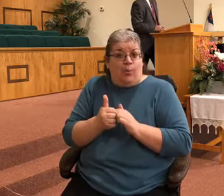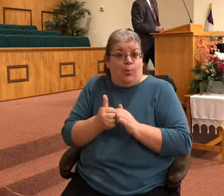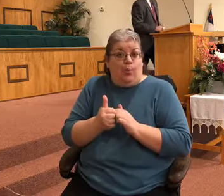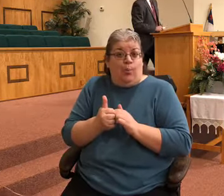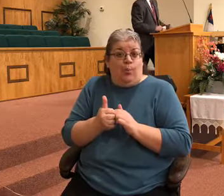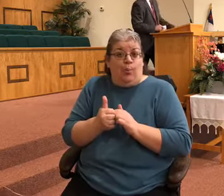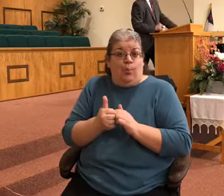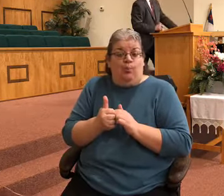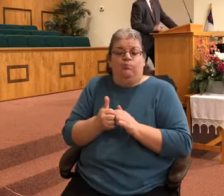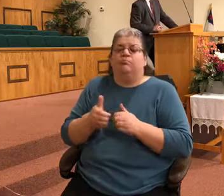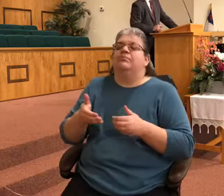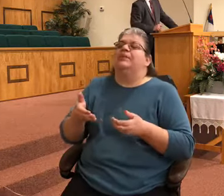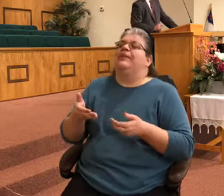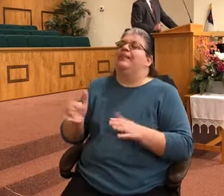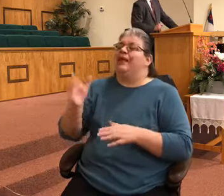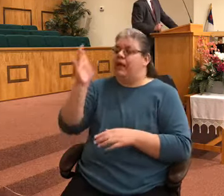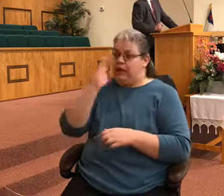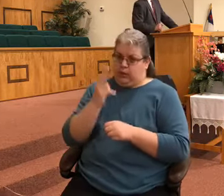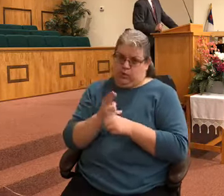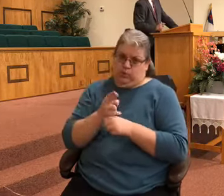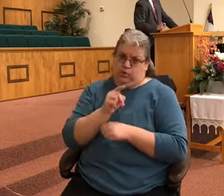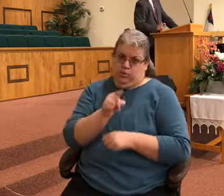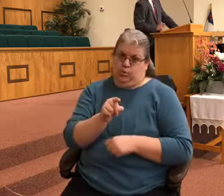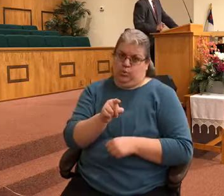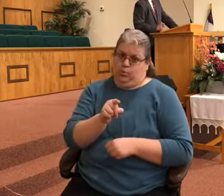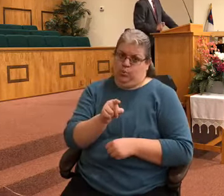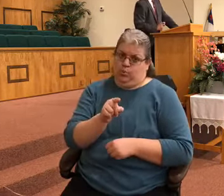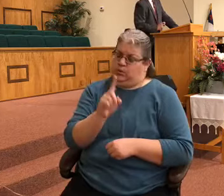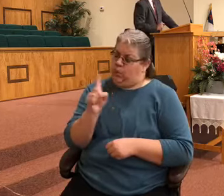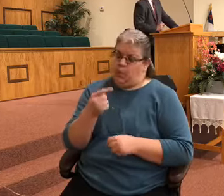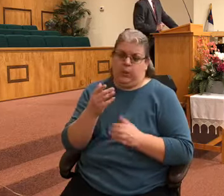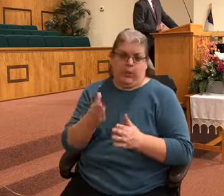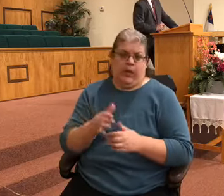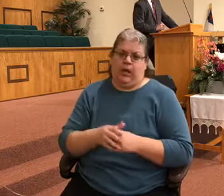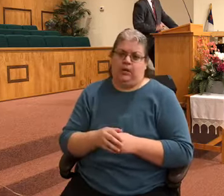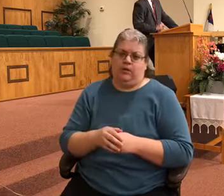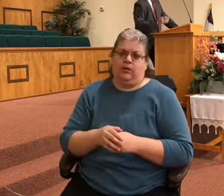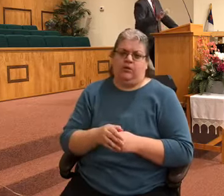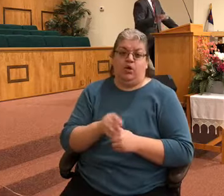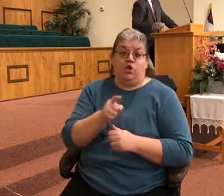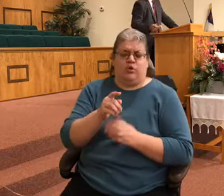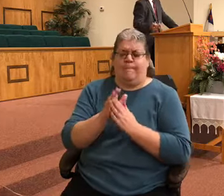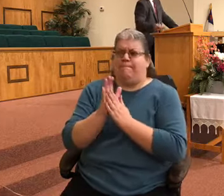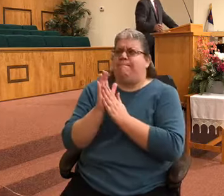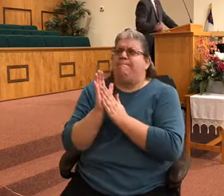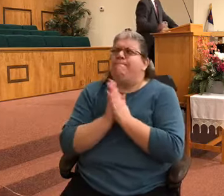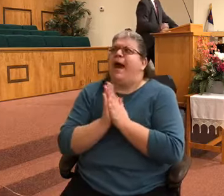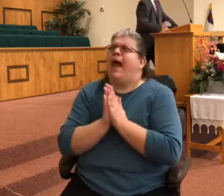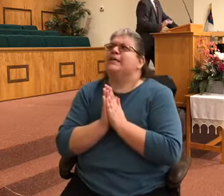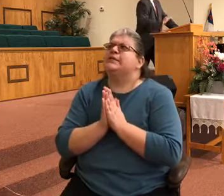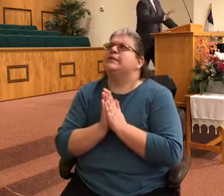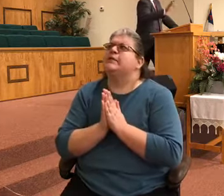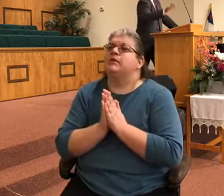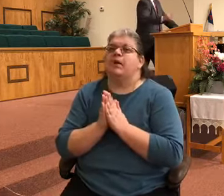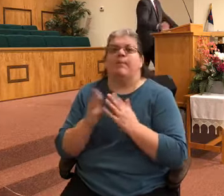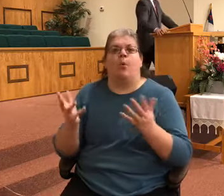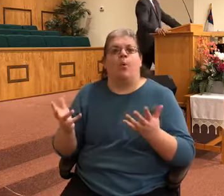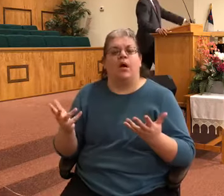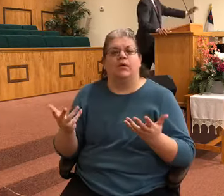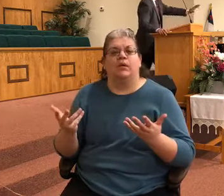God use you let God use you what are you passionate about I'm grateful in a way I'm grateful to put balls over I'm grateful